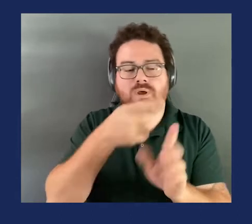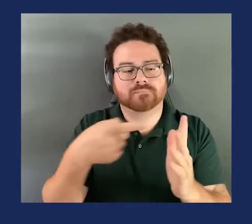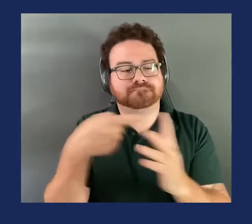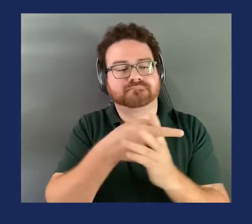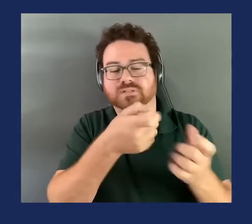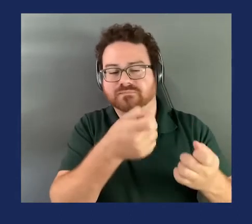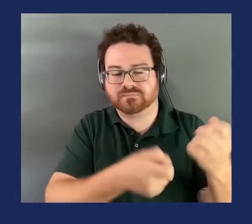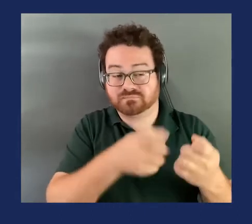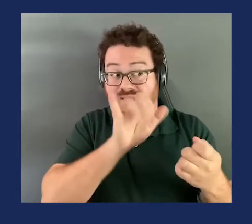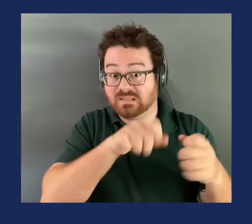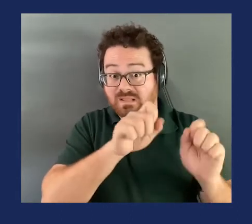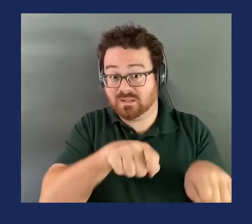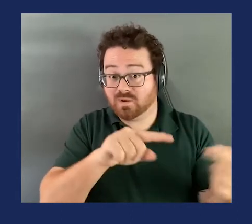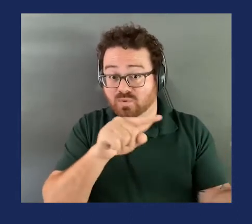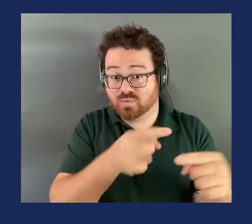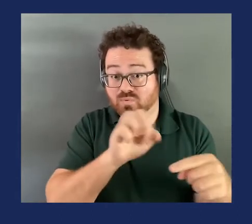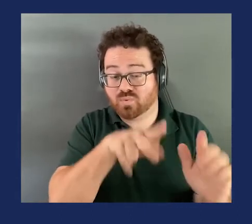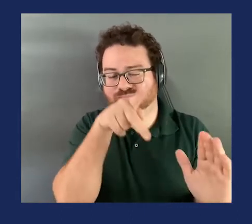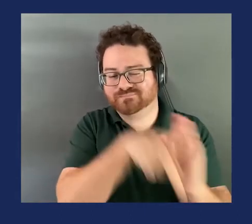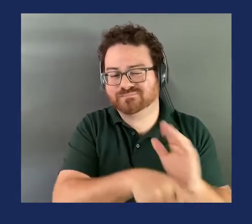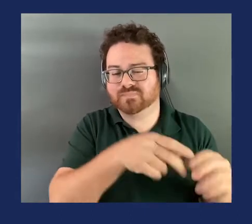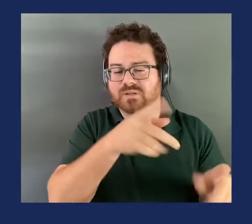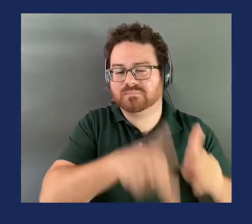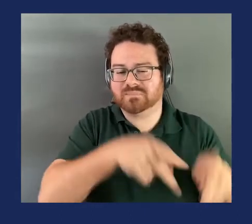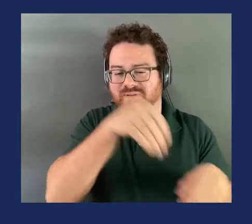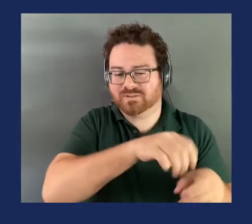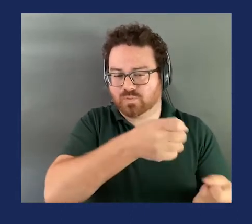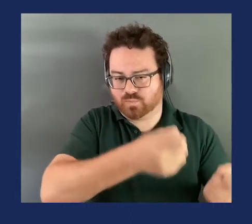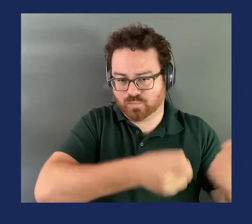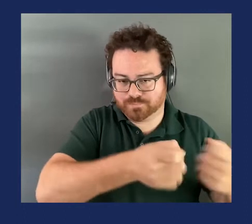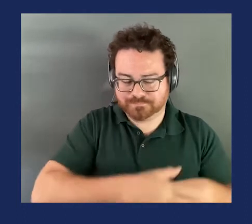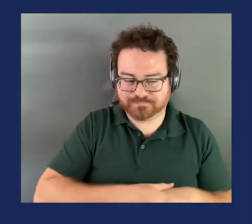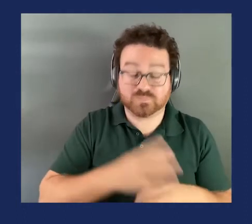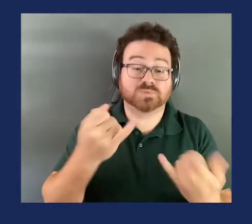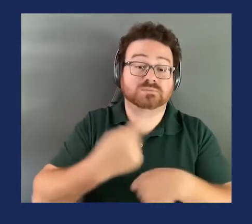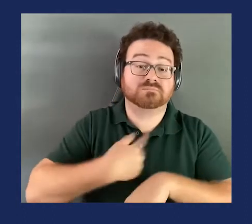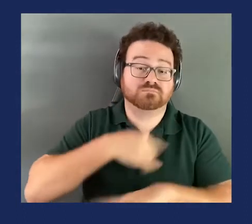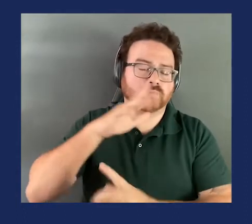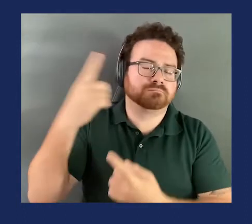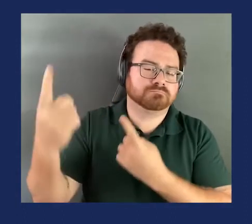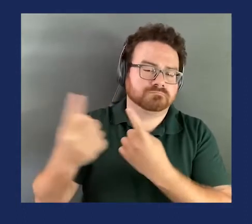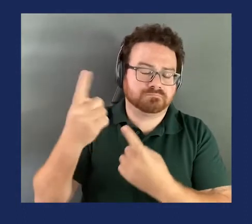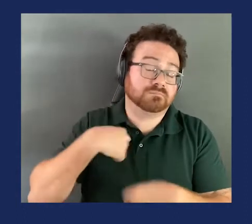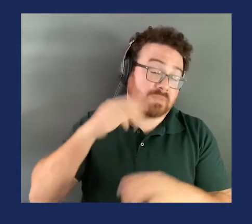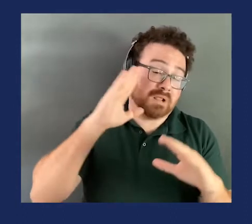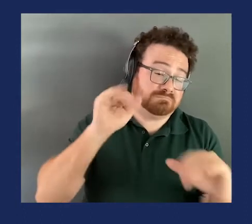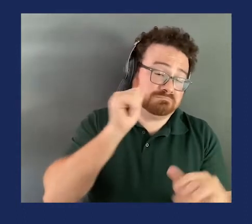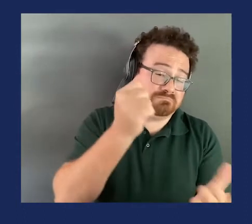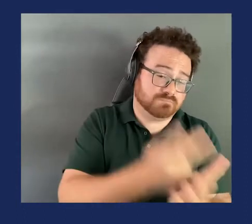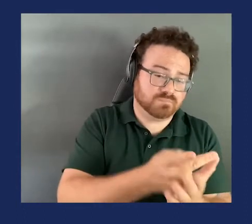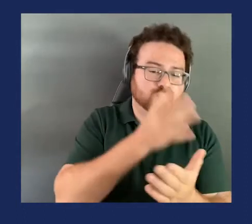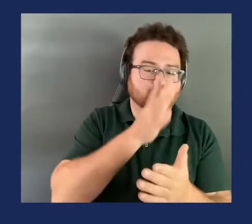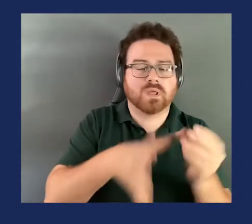May, and today we will consider amendments and I expect, in the end, to approve publications of the proposal in the Federal Register.